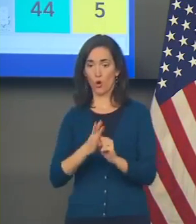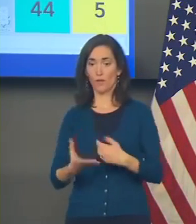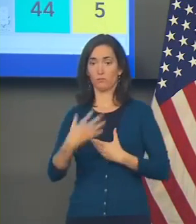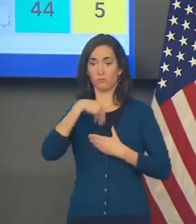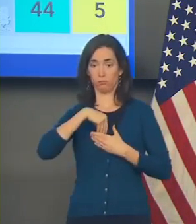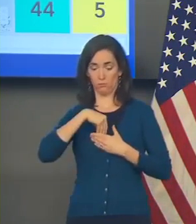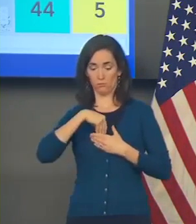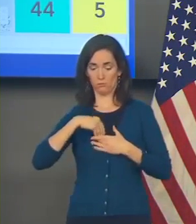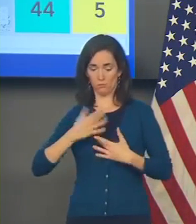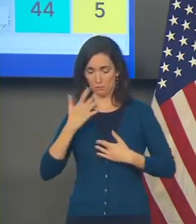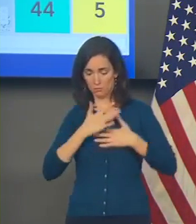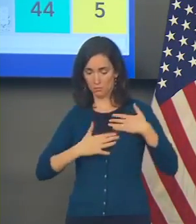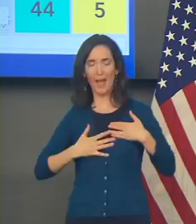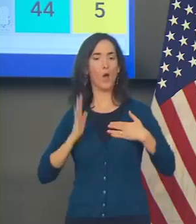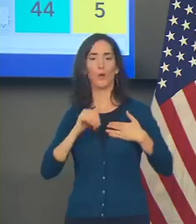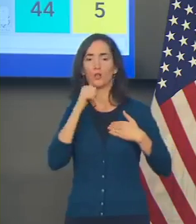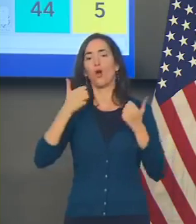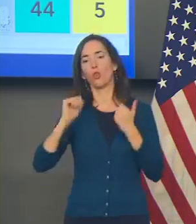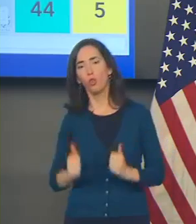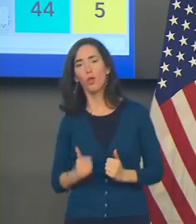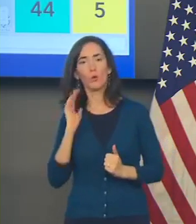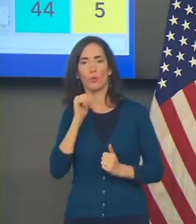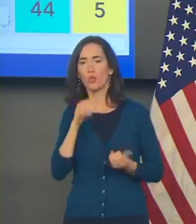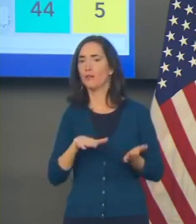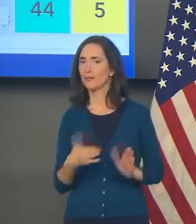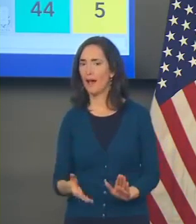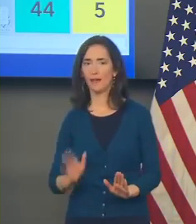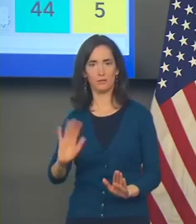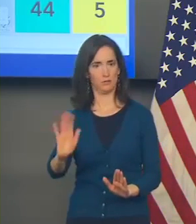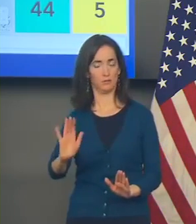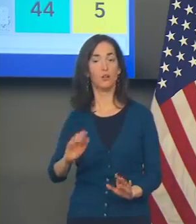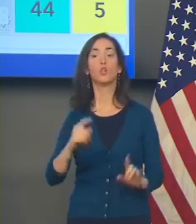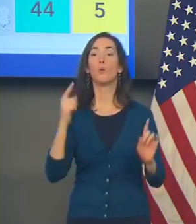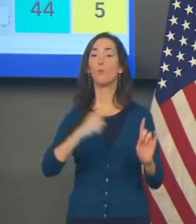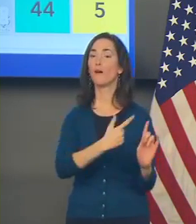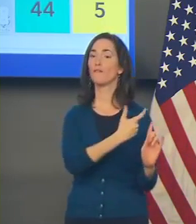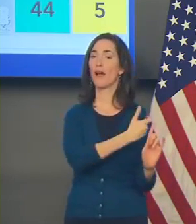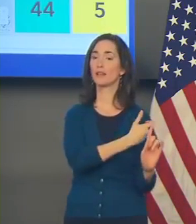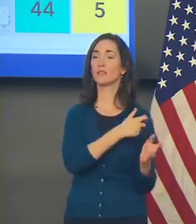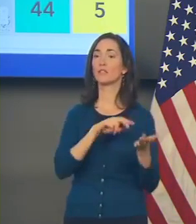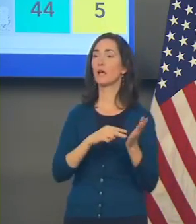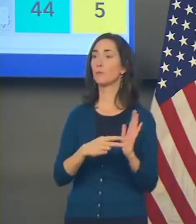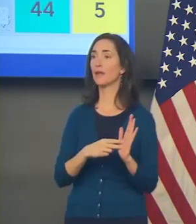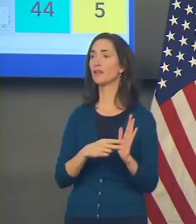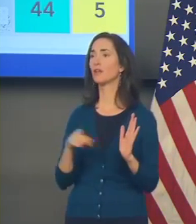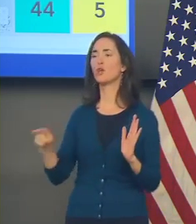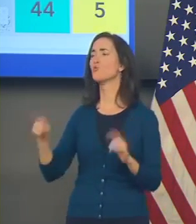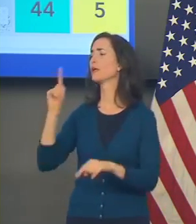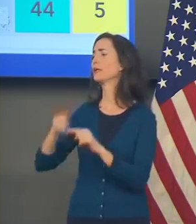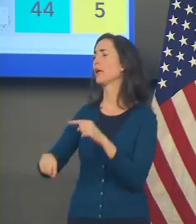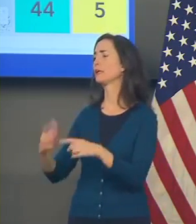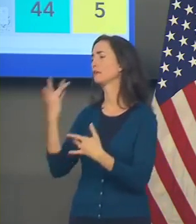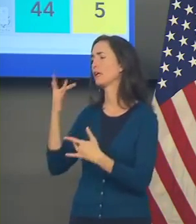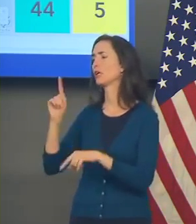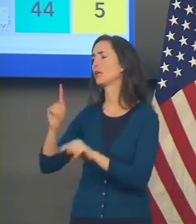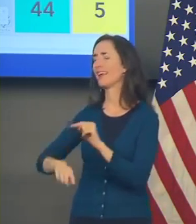It was not to prevent infections